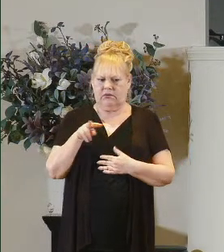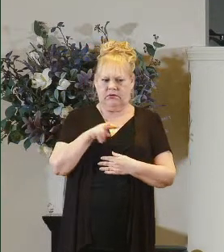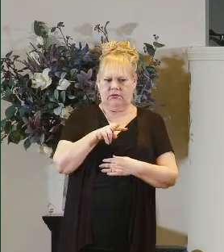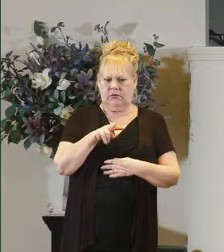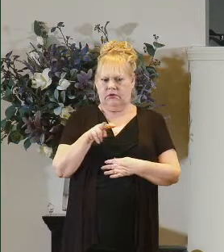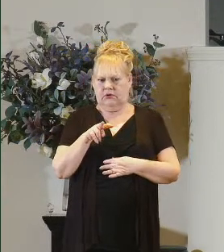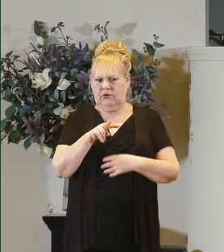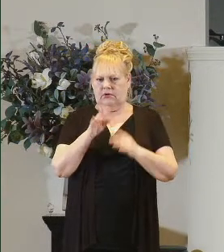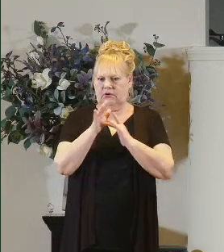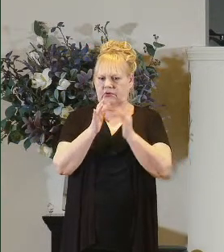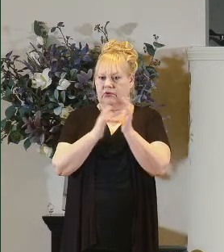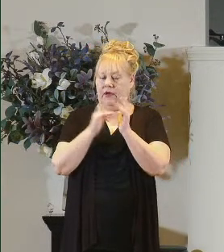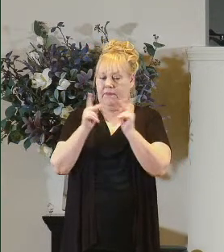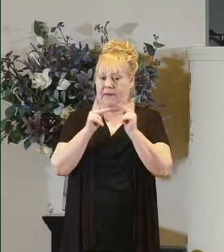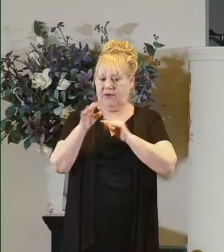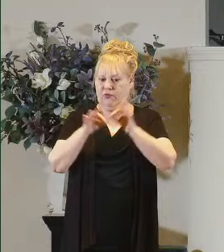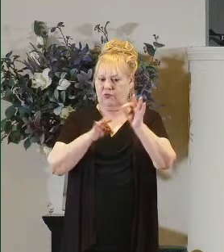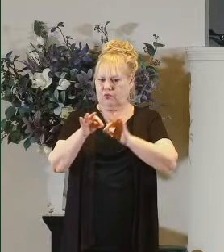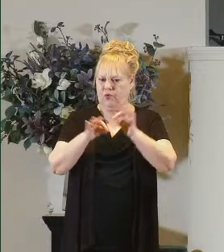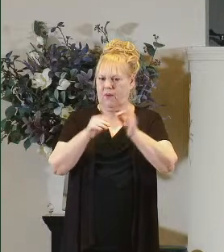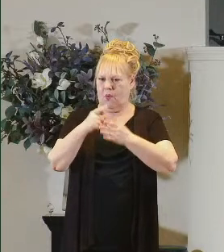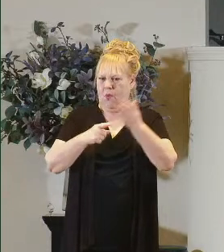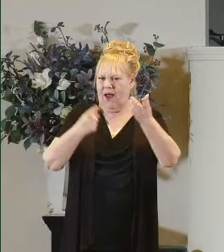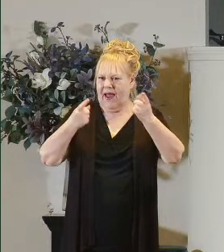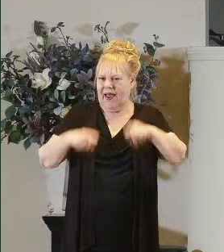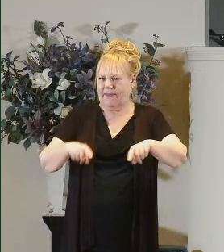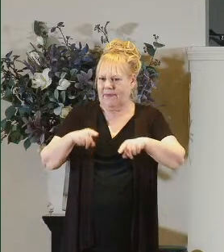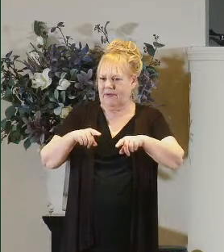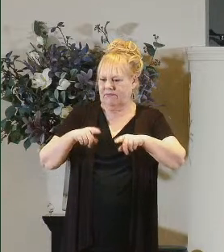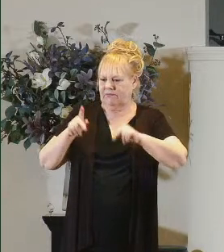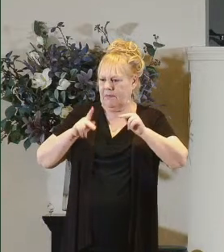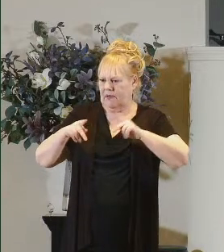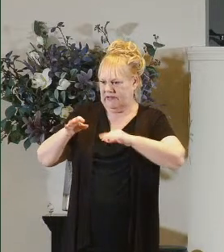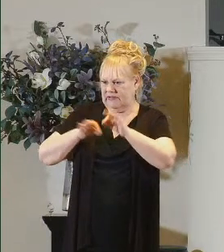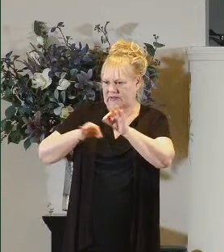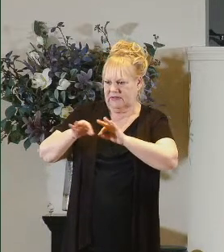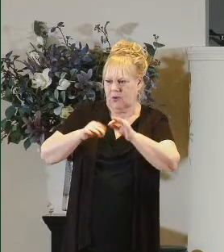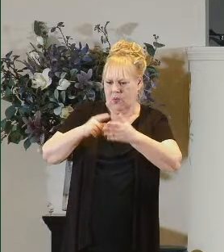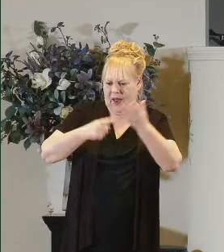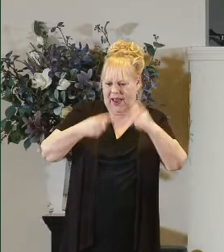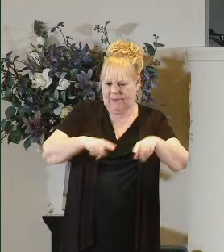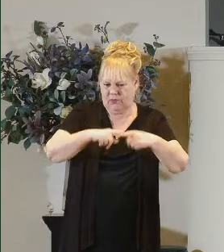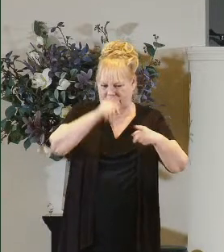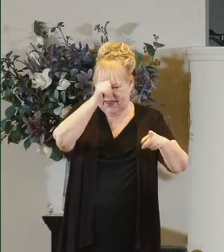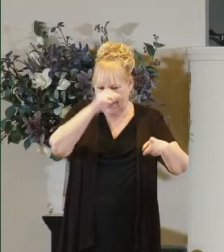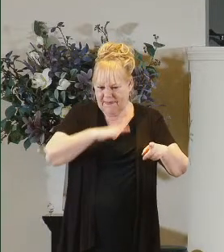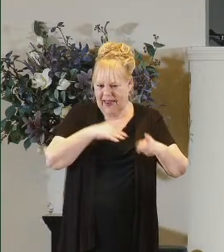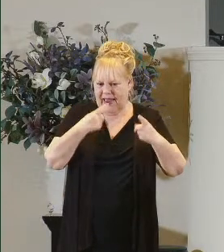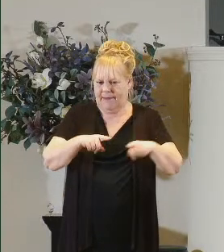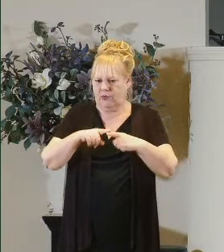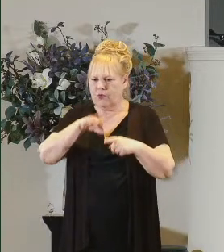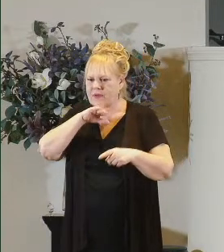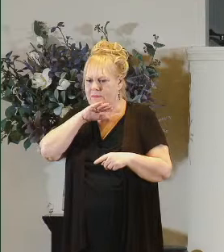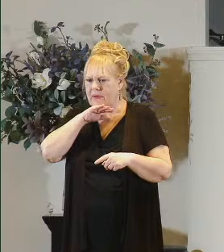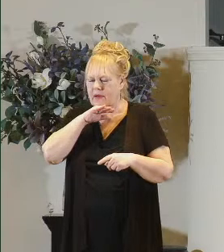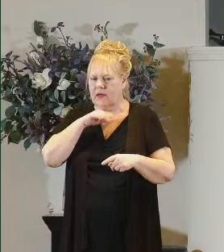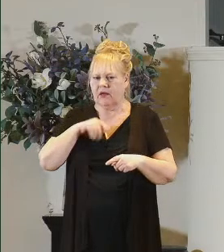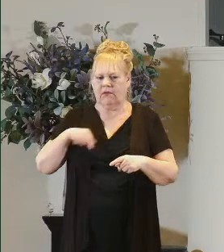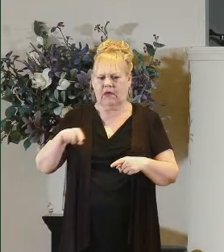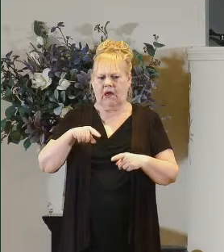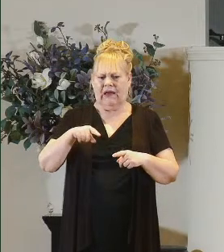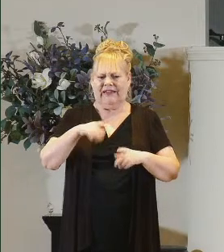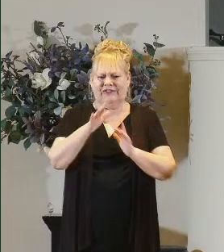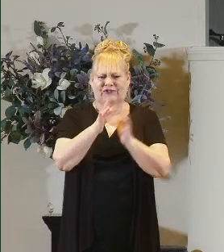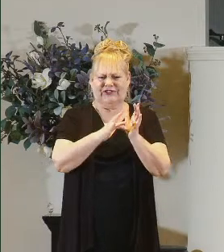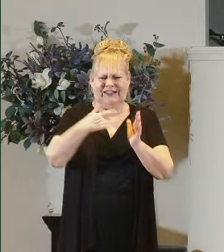and those who had seen it described to them what had happened to the demon possessed man and to the pigs and they began to beg jesus to depart